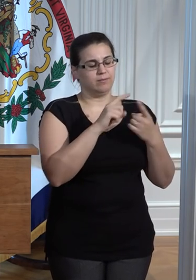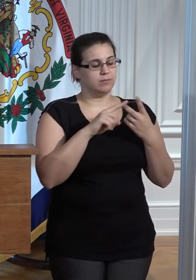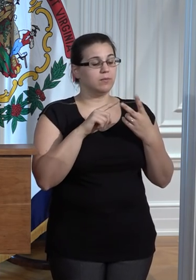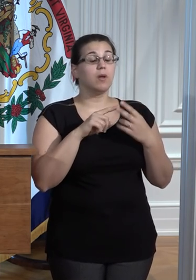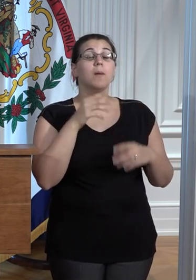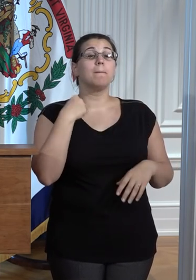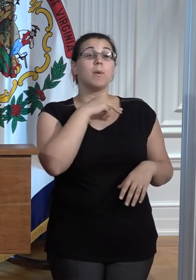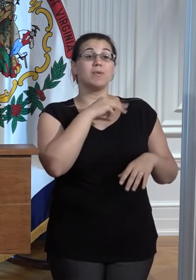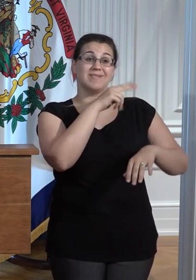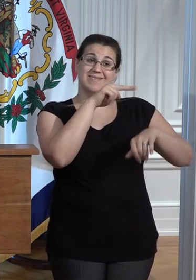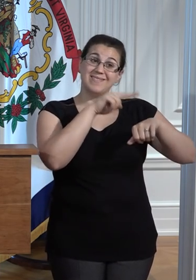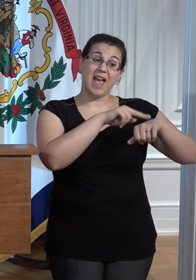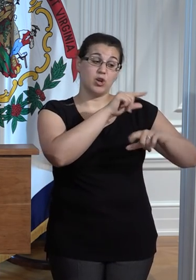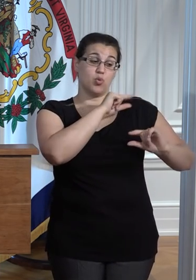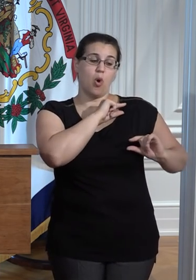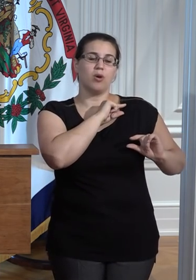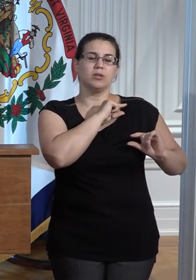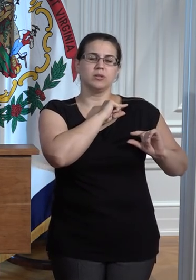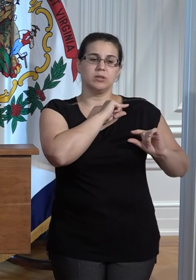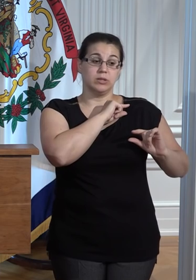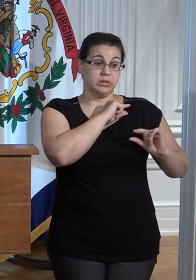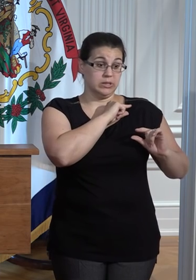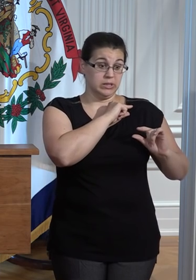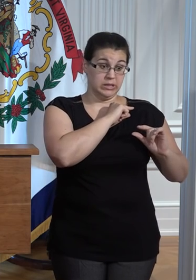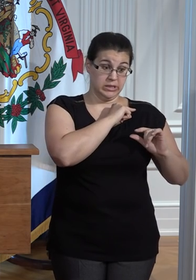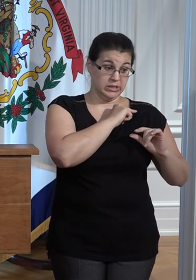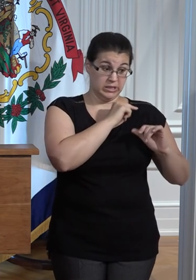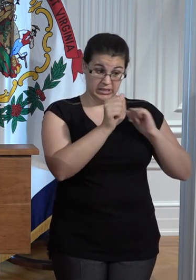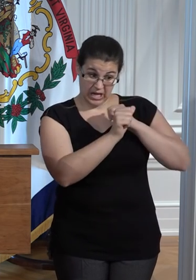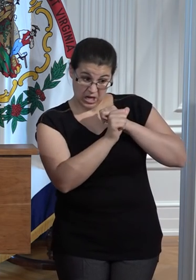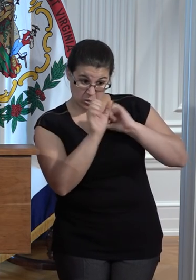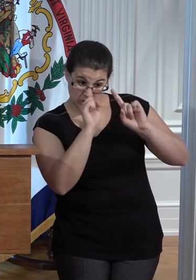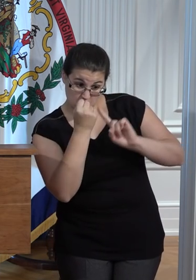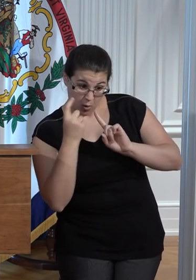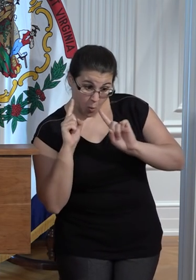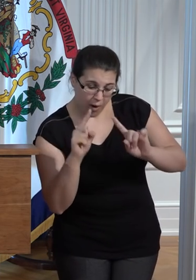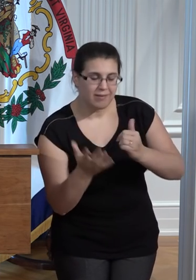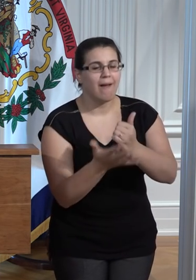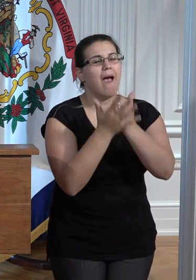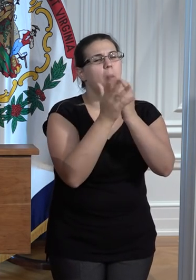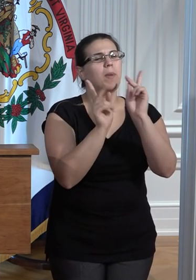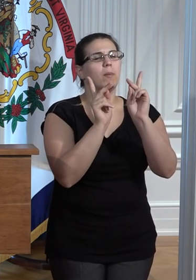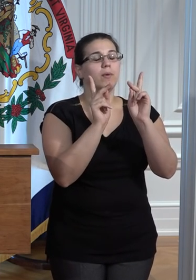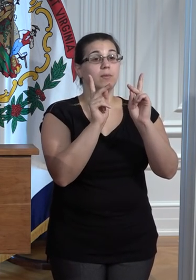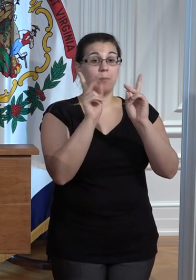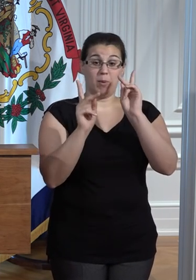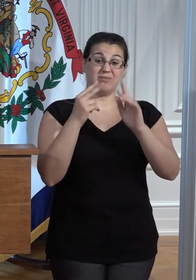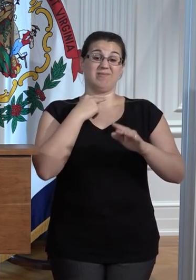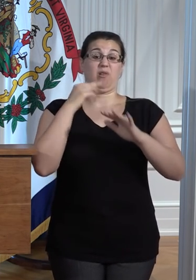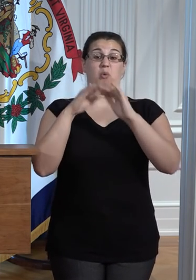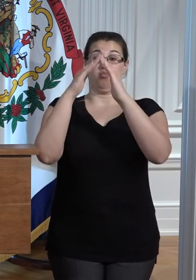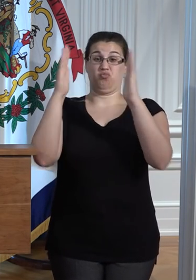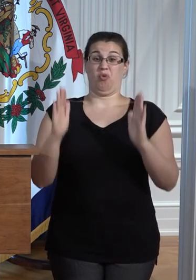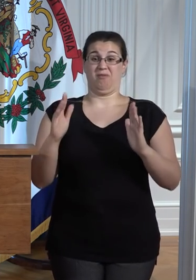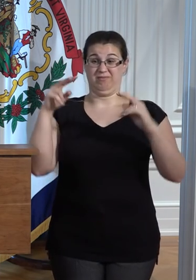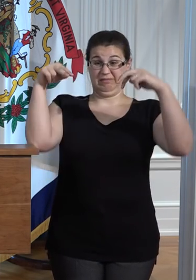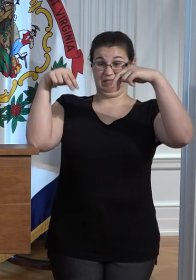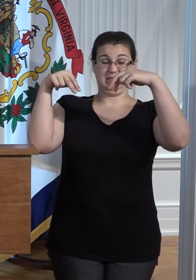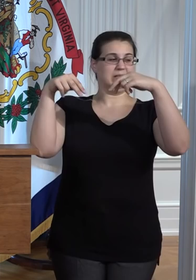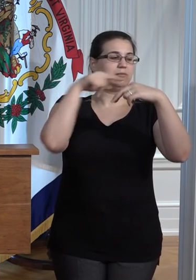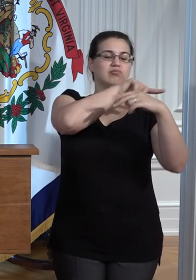firefighters across the state have risked their own lives to rescue people stranded on rooftops and in overflowing rivers.